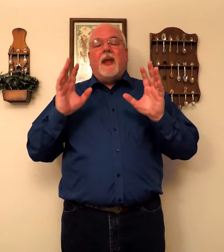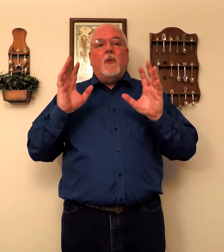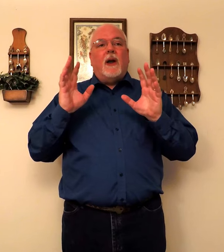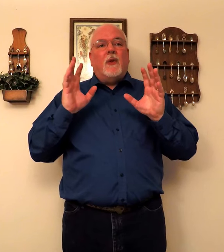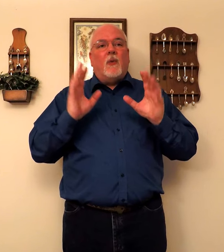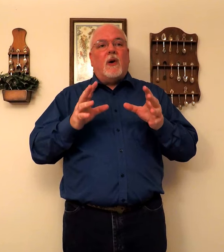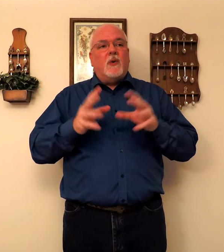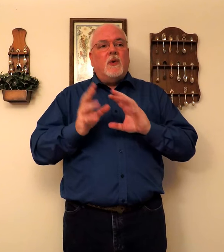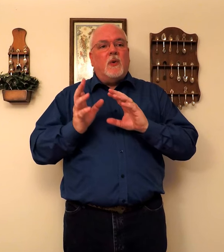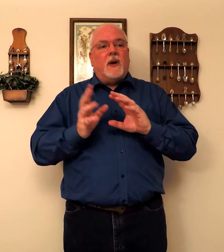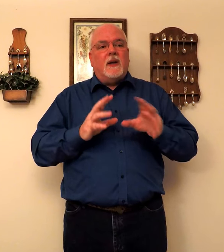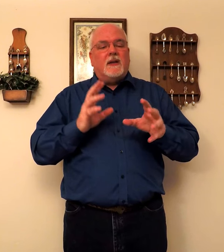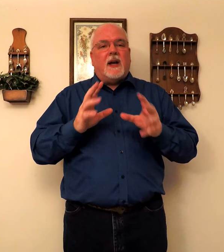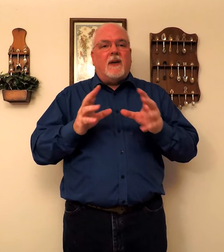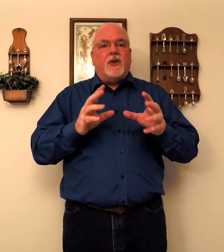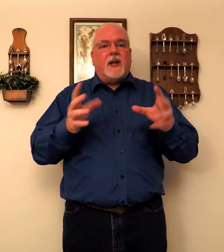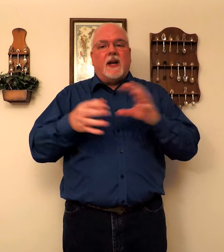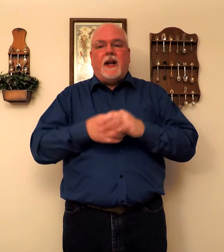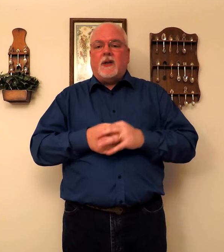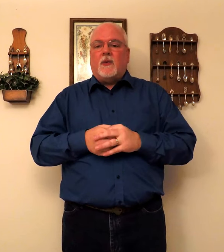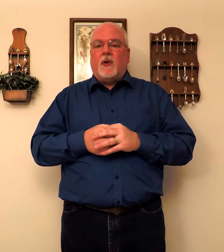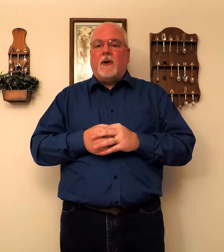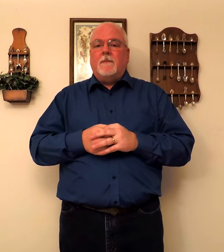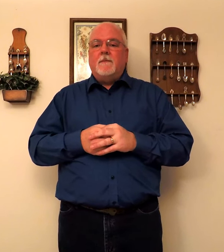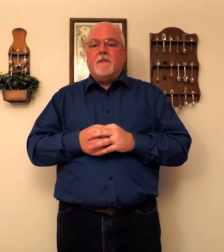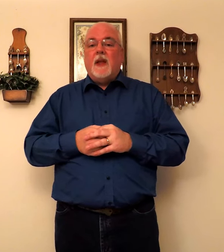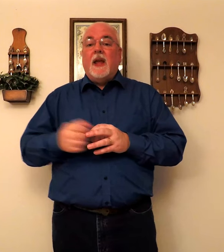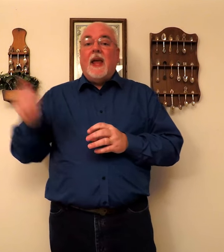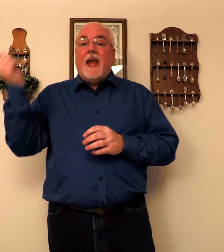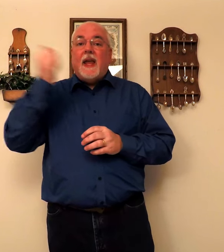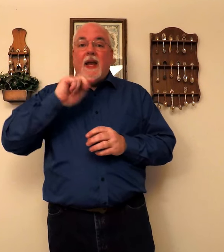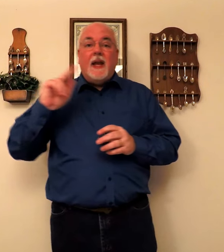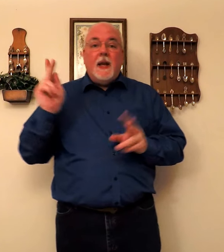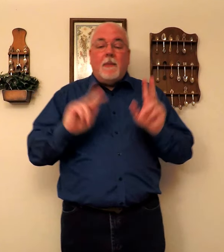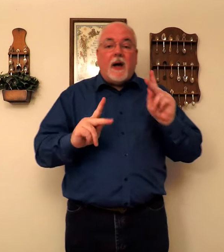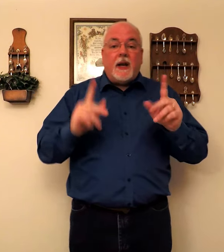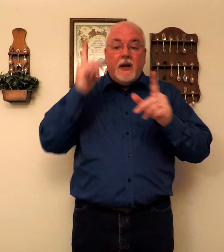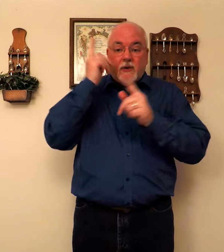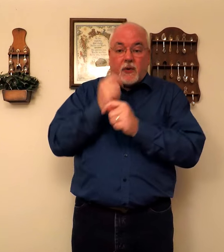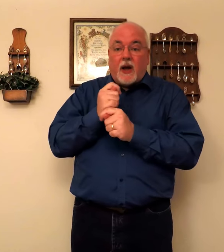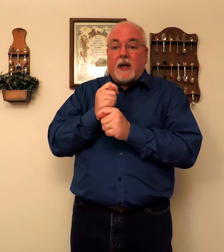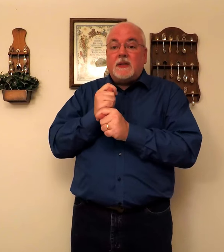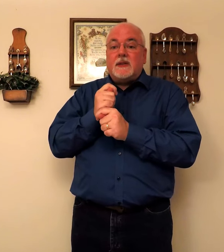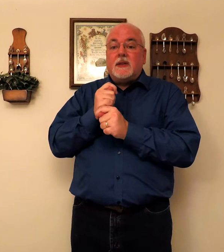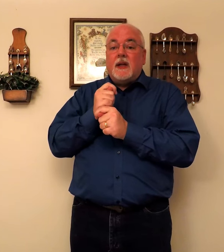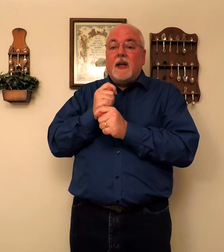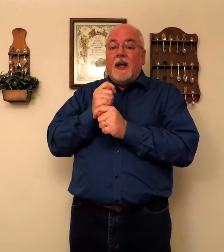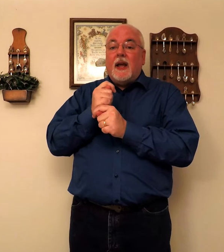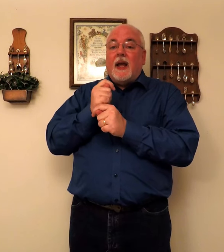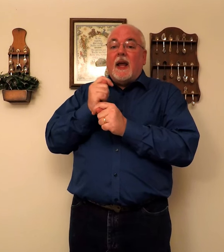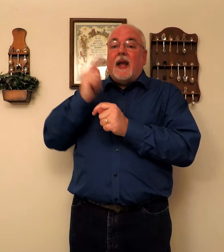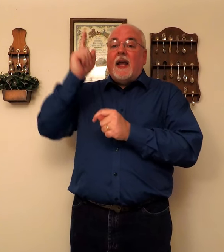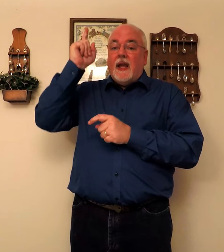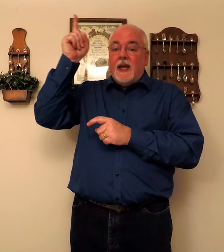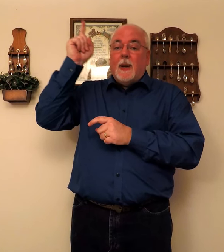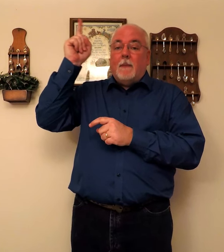Anyway. The word who. Is kind of just a connector word. Anybody. Trust. Him.